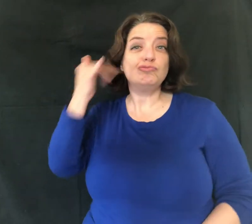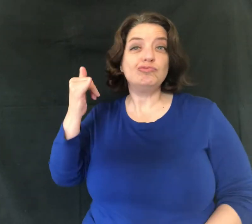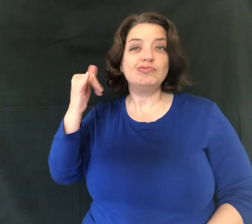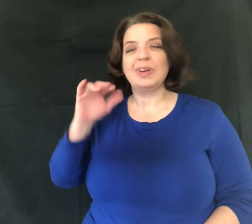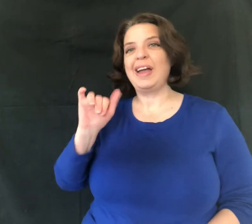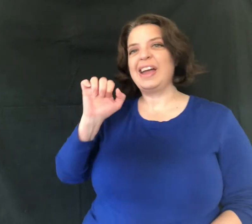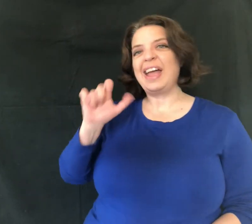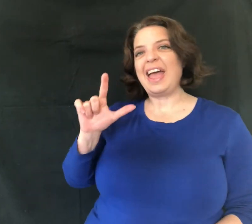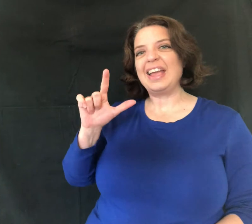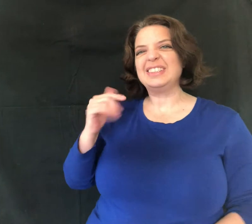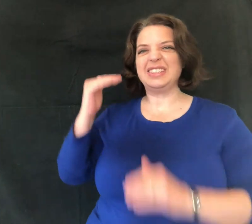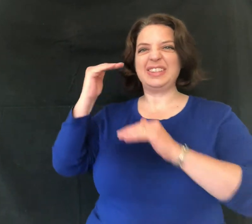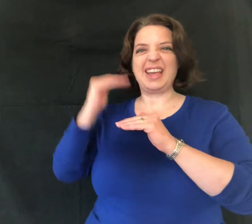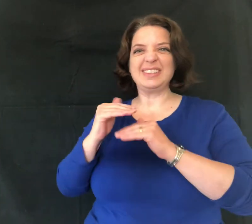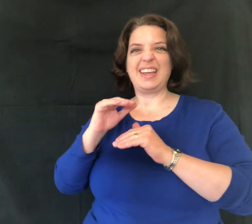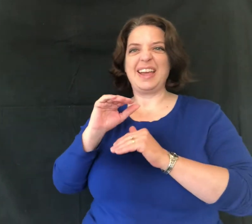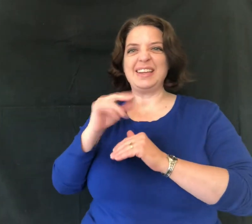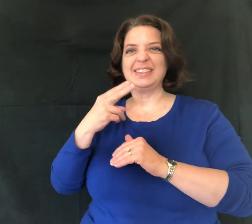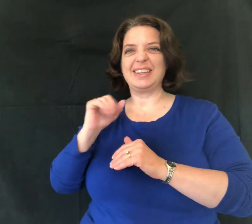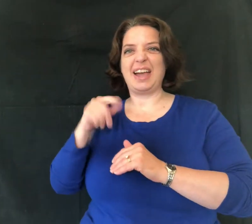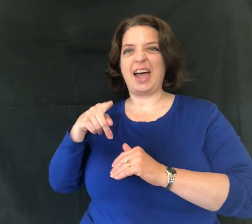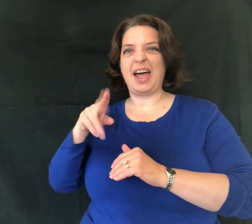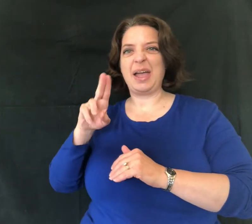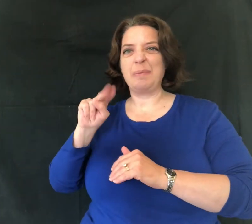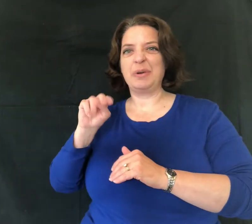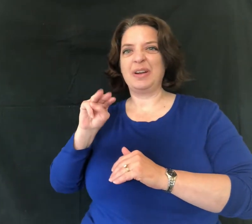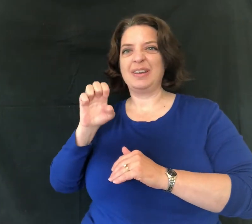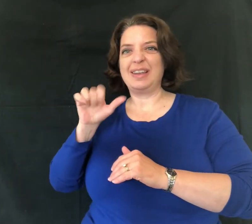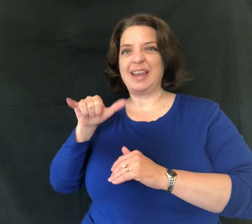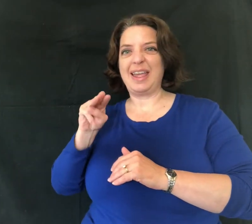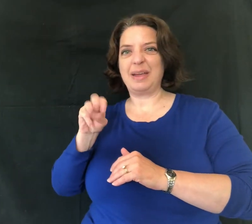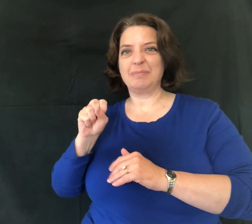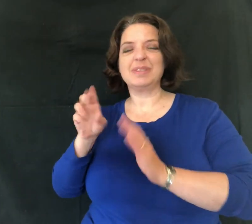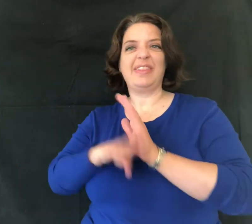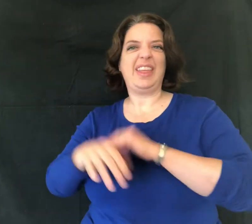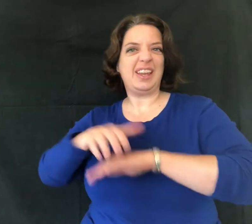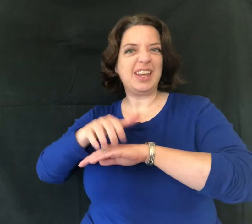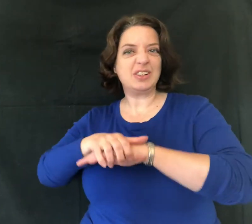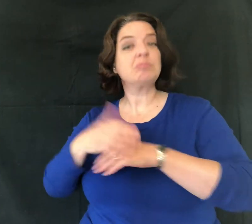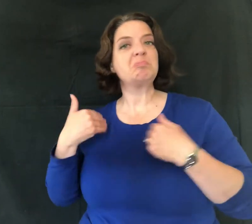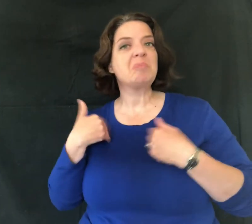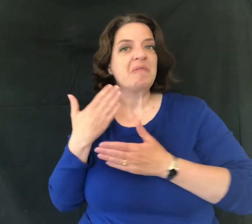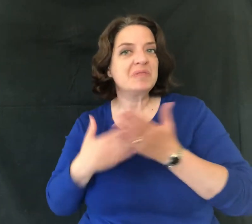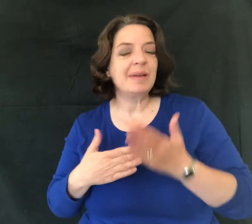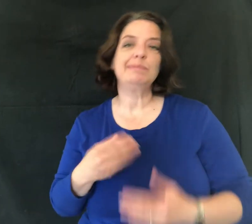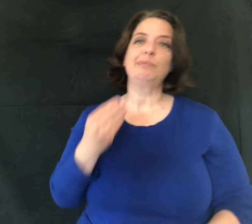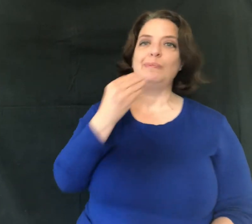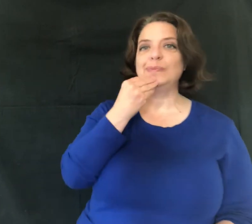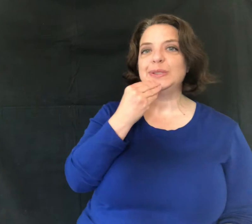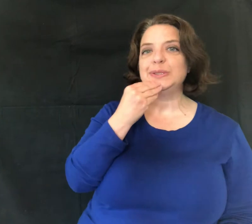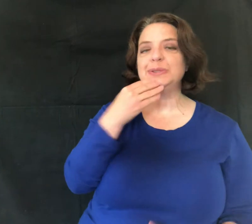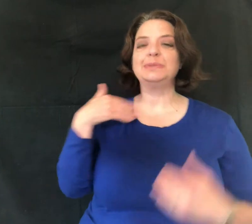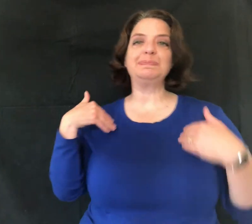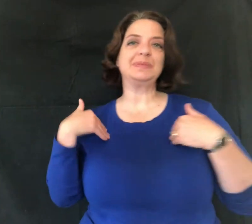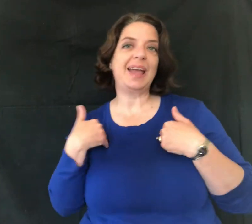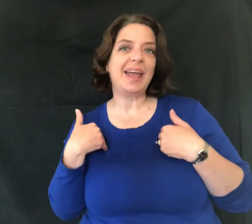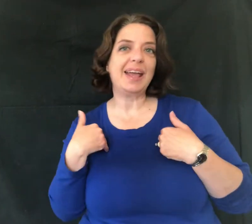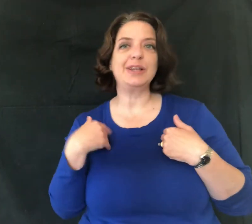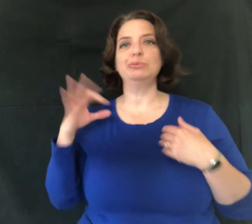This technique is important because ASL has less hypernyms than English does. We have a few like food,